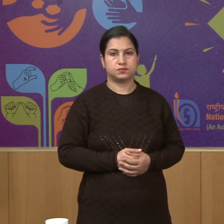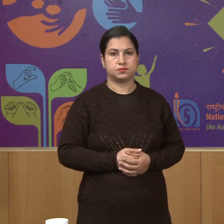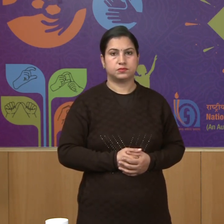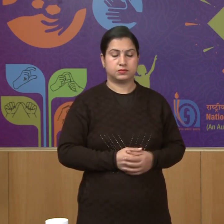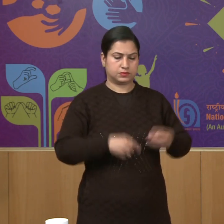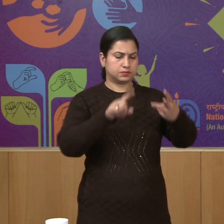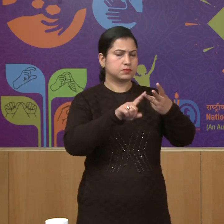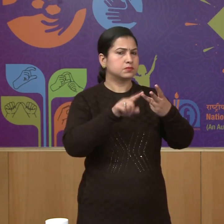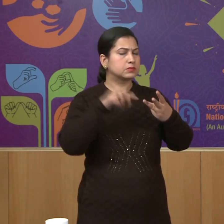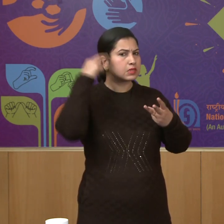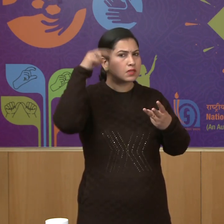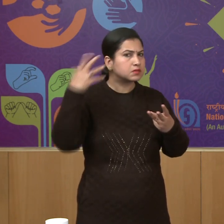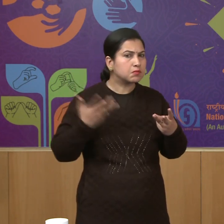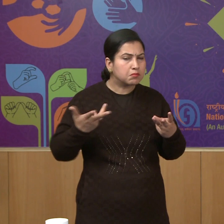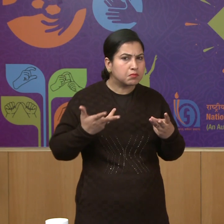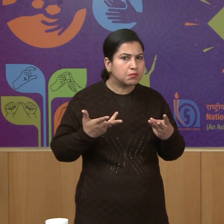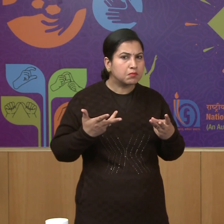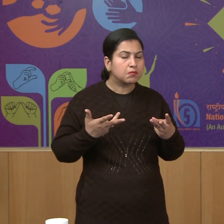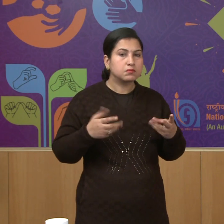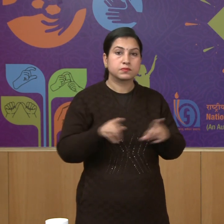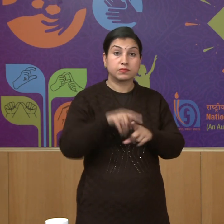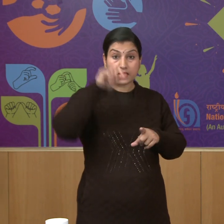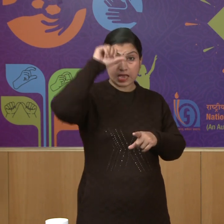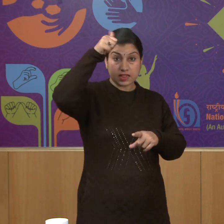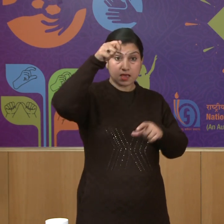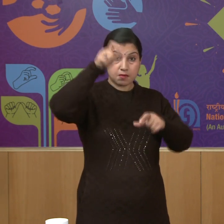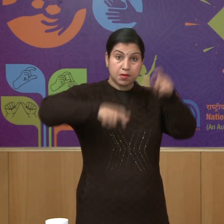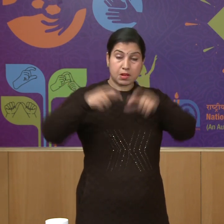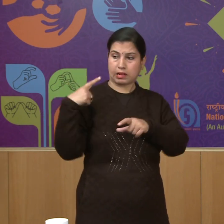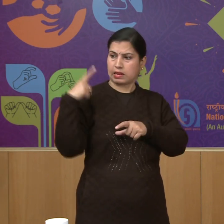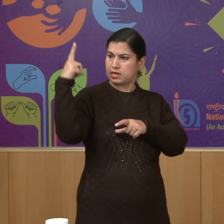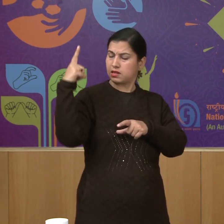this reason is the Indian leadership was weak.